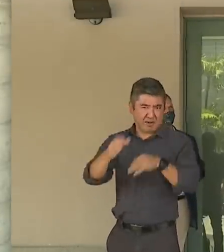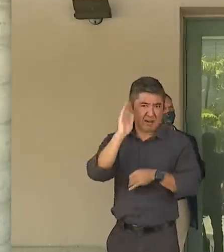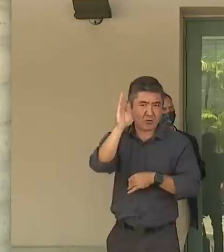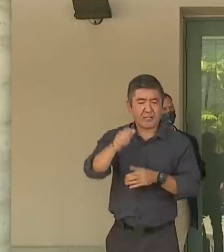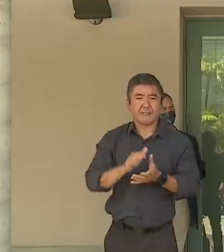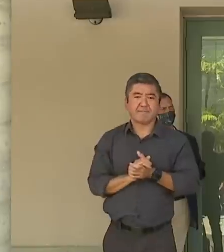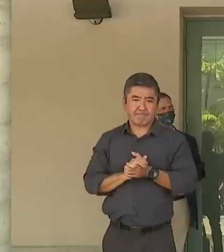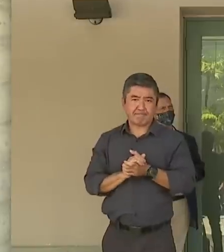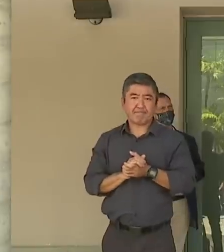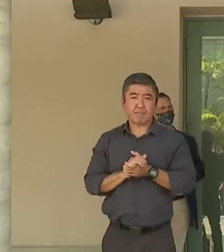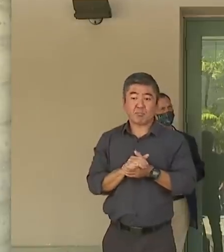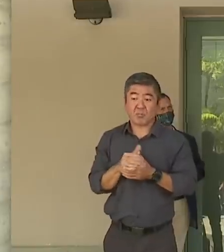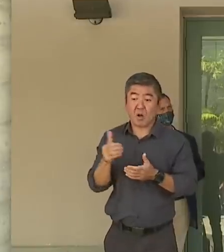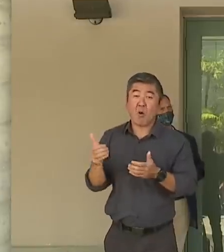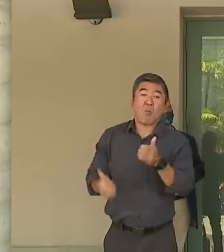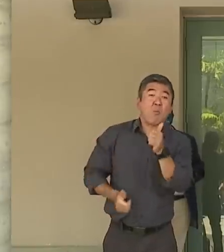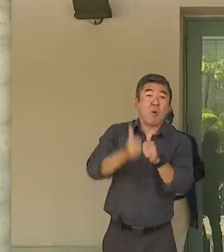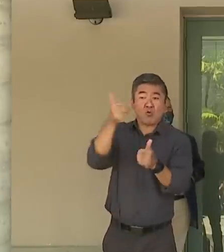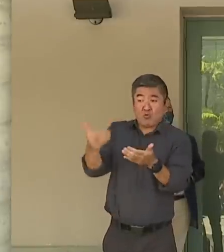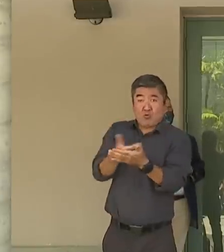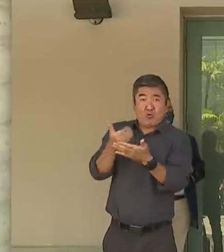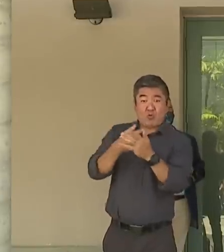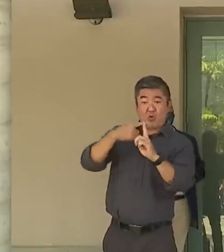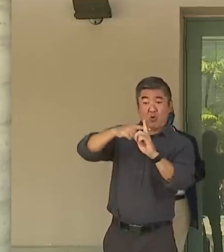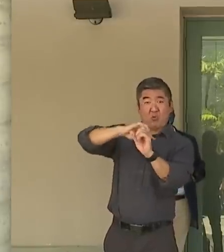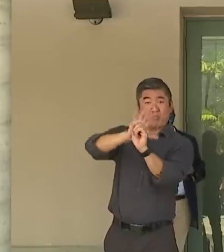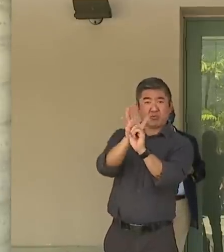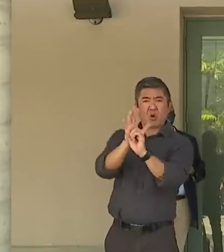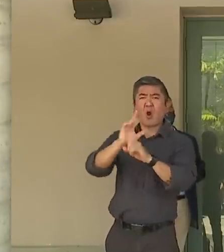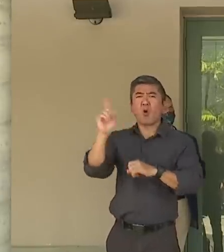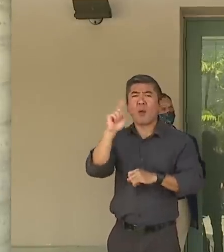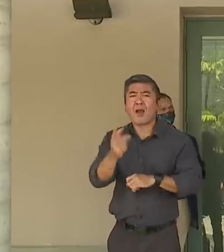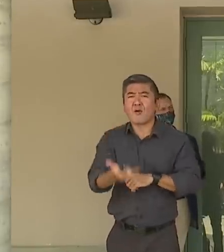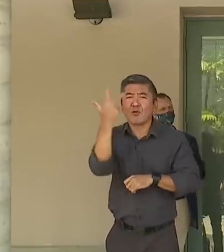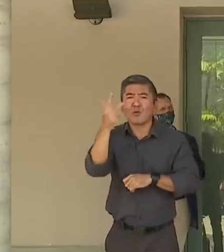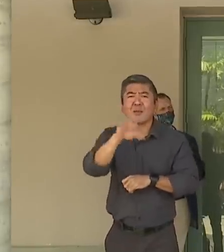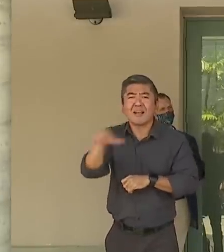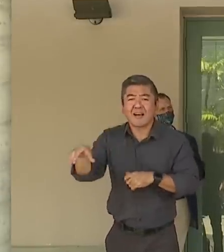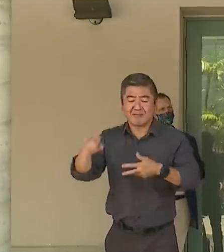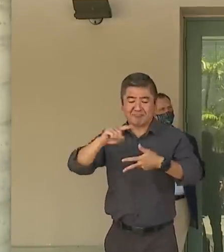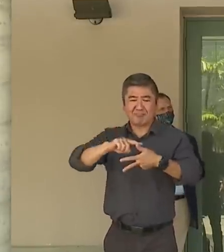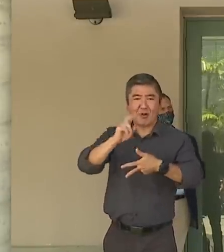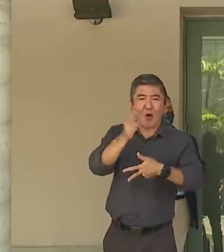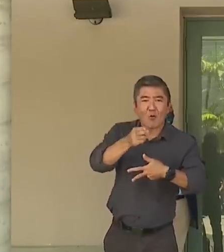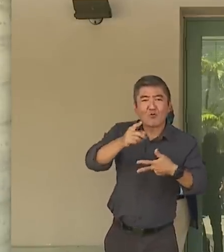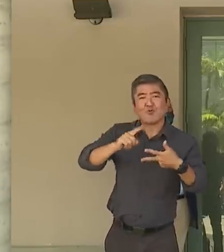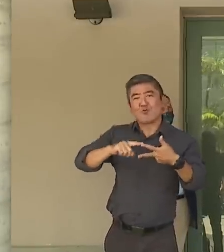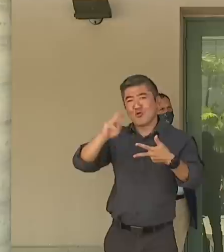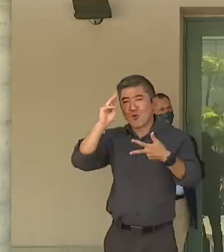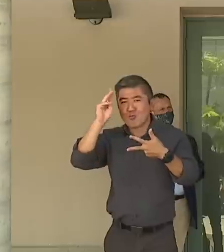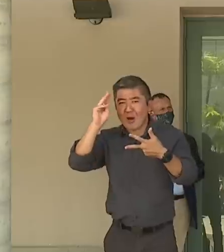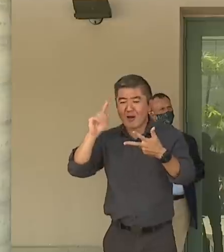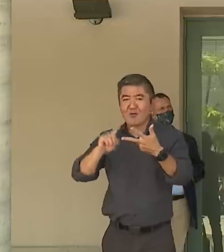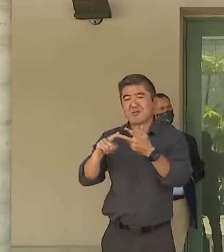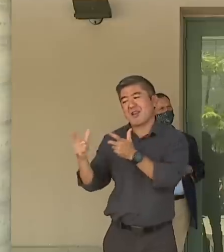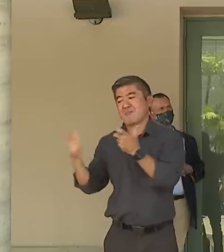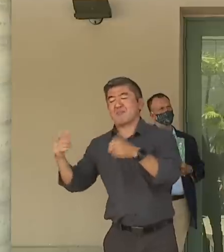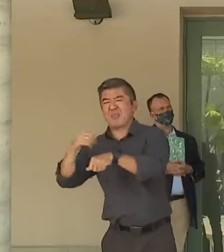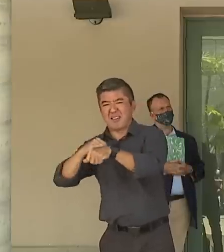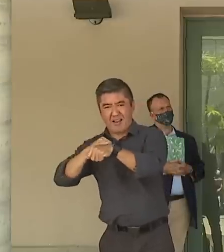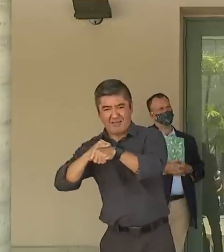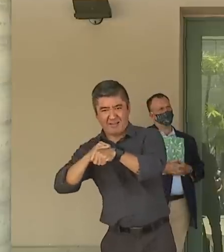most of the new cases in the last three weeks are in three counties, Honolulu County, Maui County and Hawaii County.